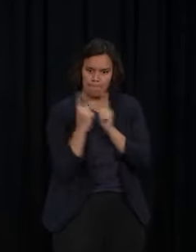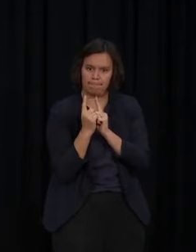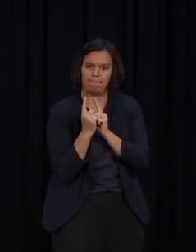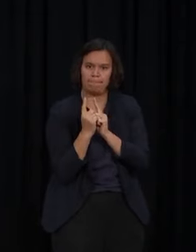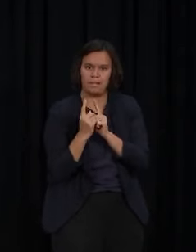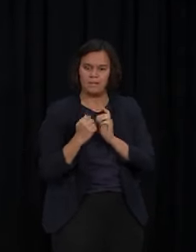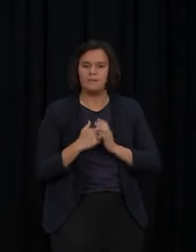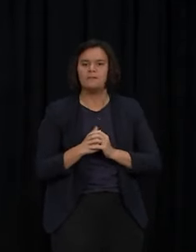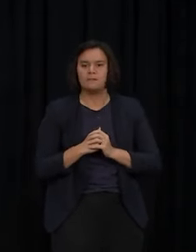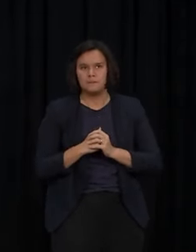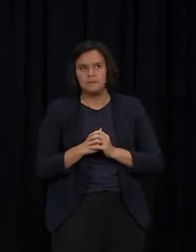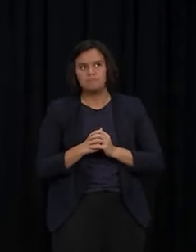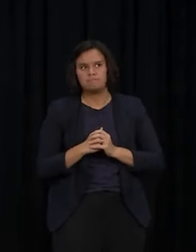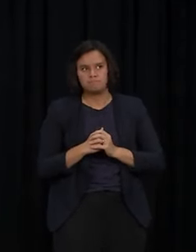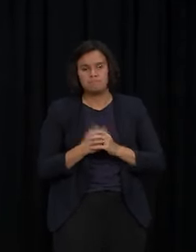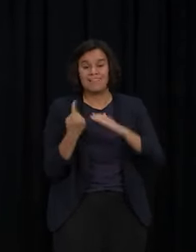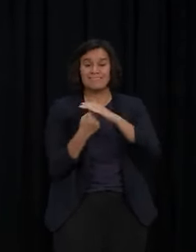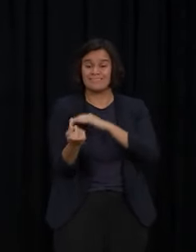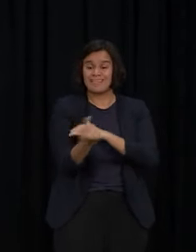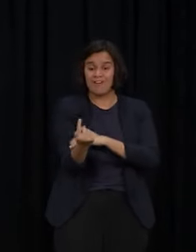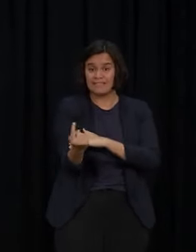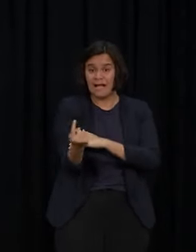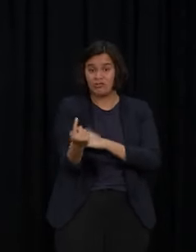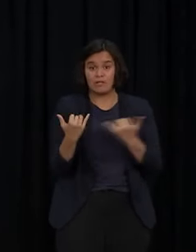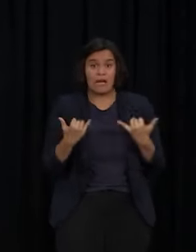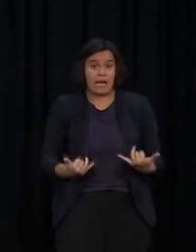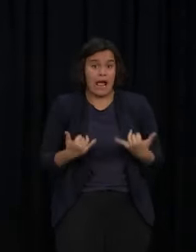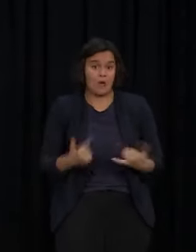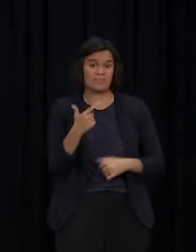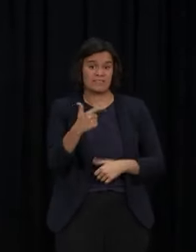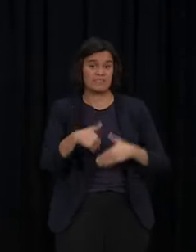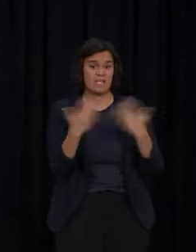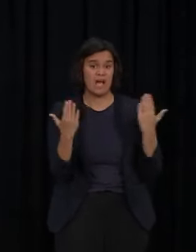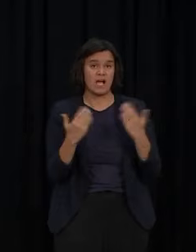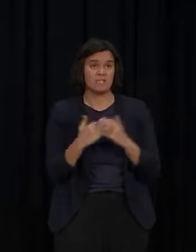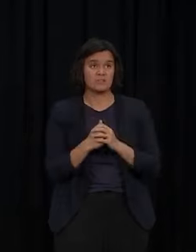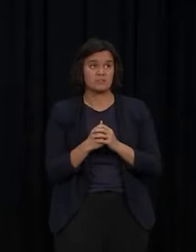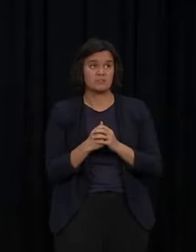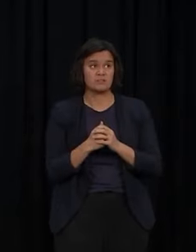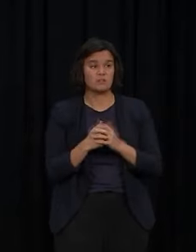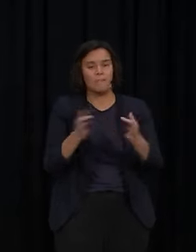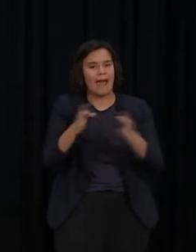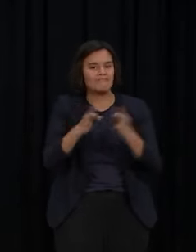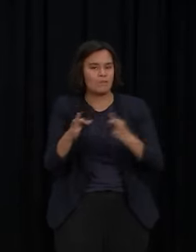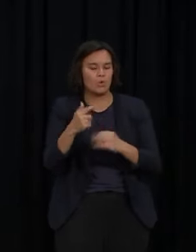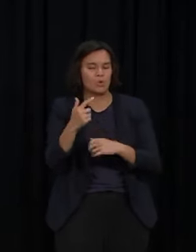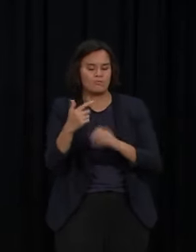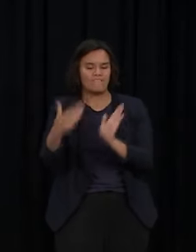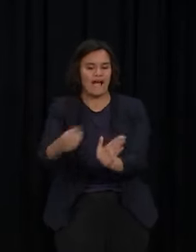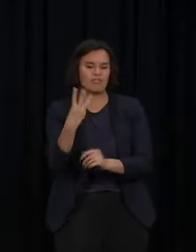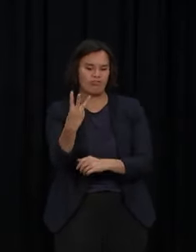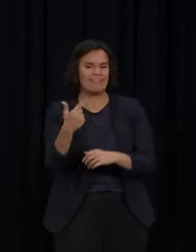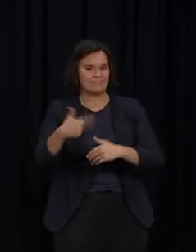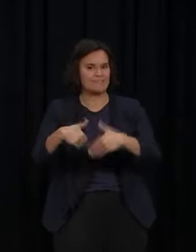that we believe it will likely reduce again. We are seeking advice from David Skegg's group on his view on that